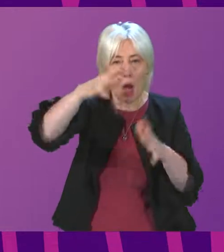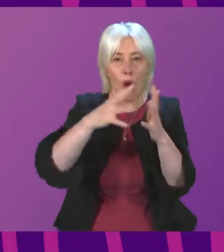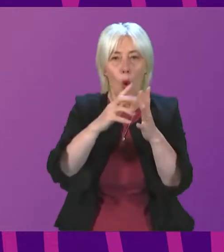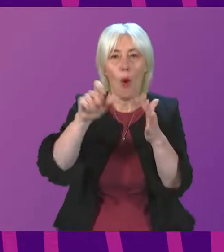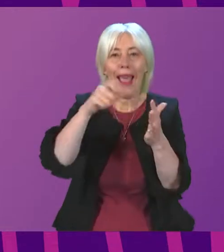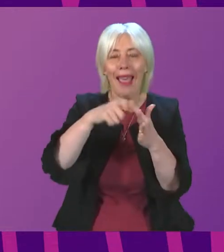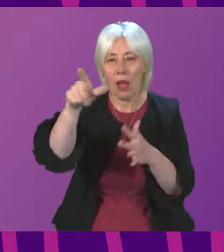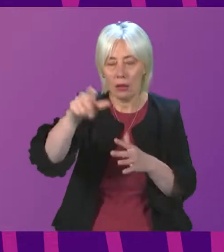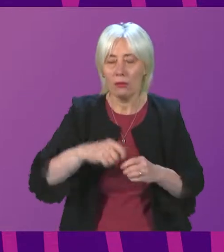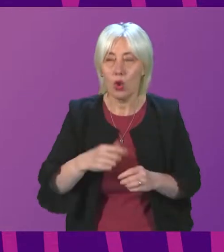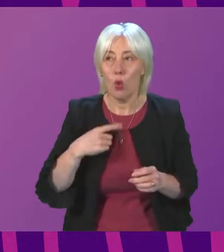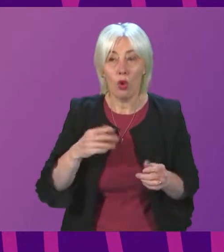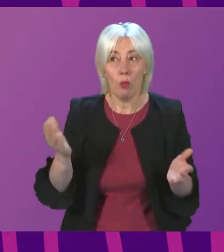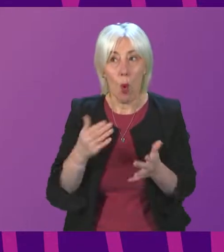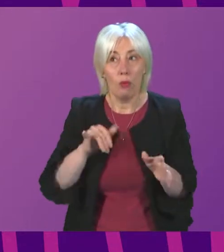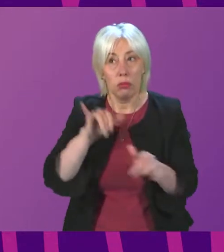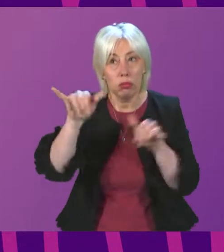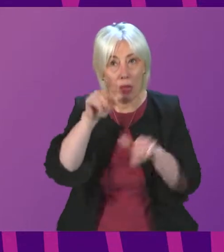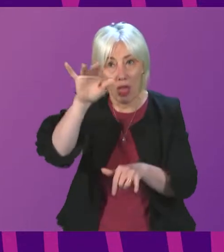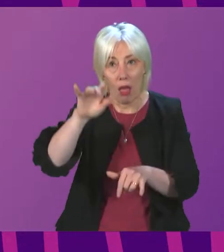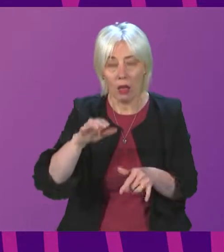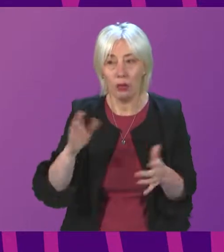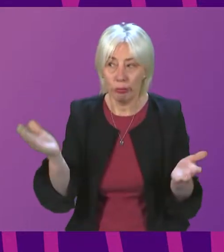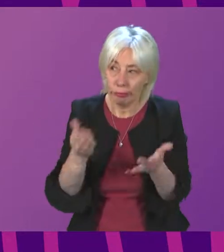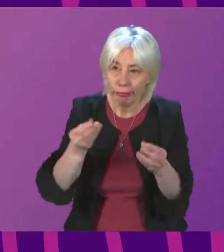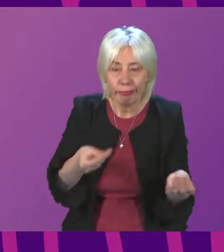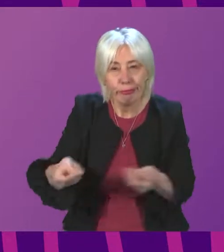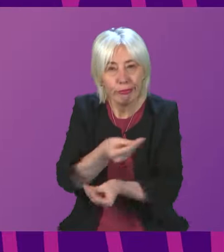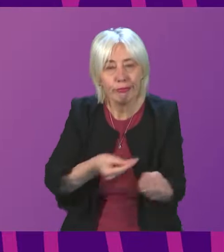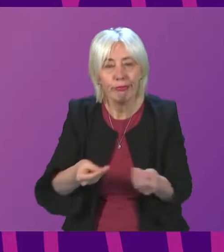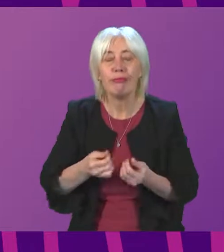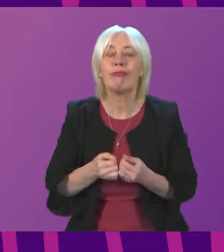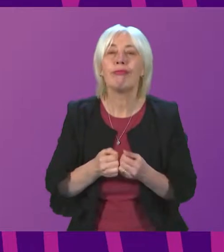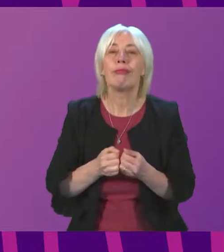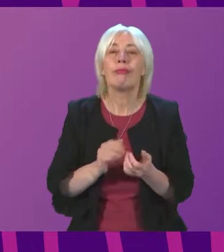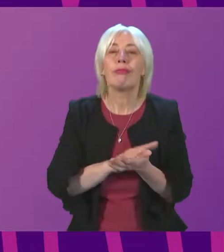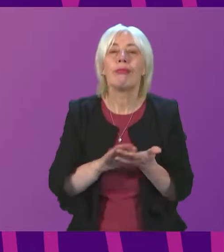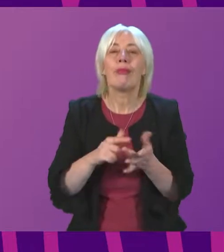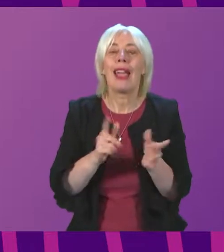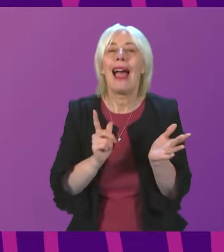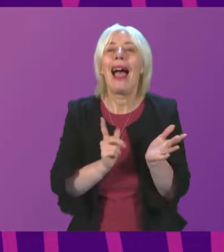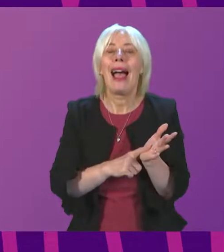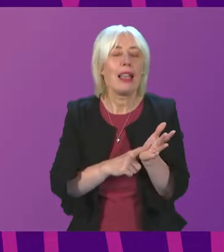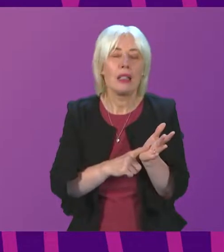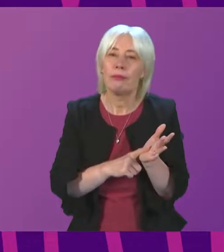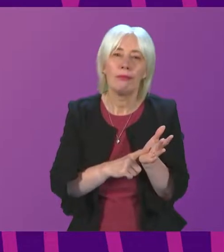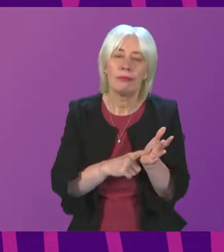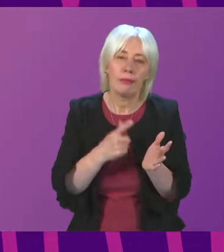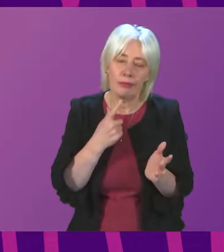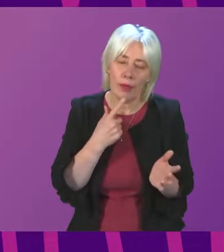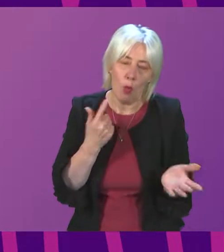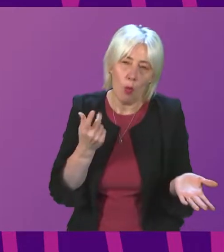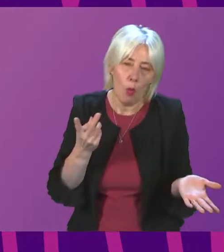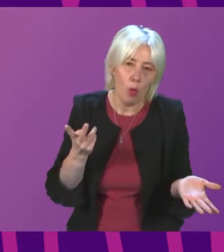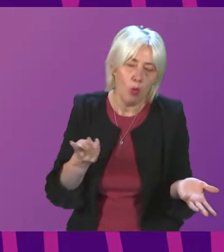encourage more traffic in there. I think I won't repeat, Convener, what you